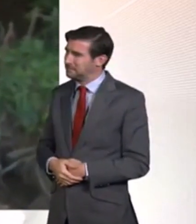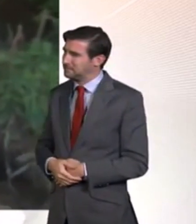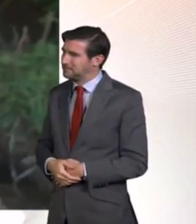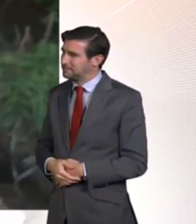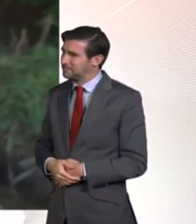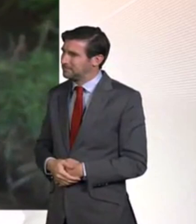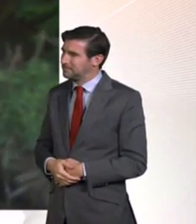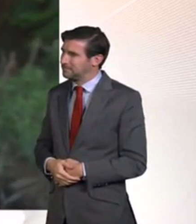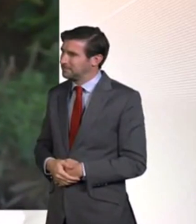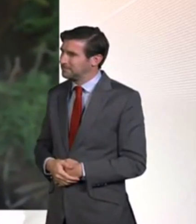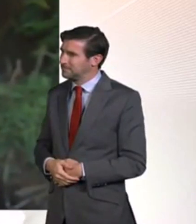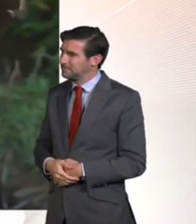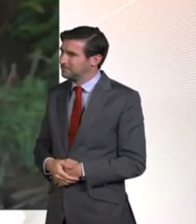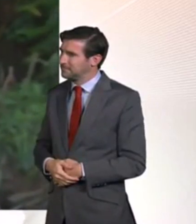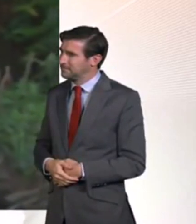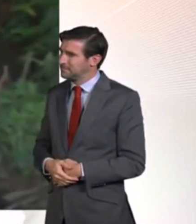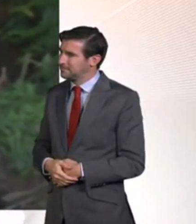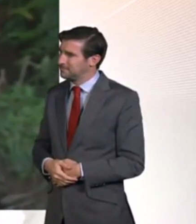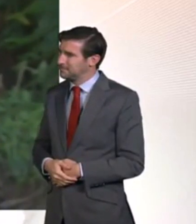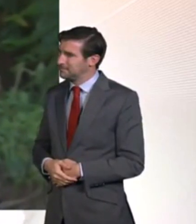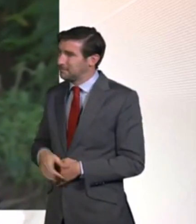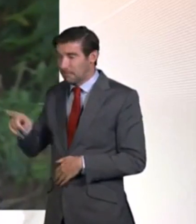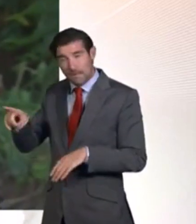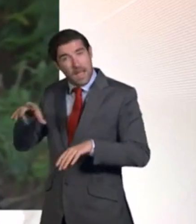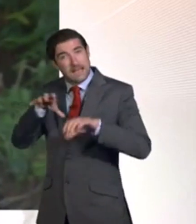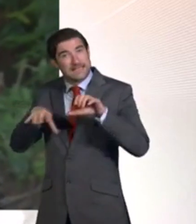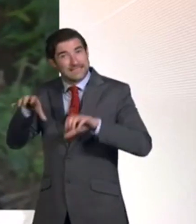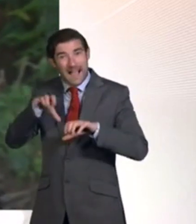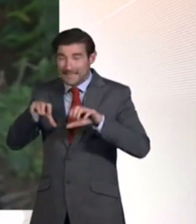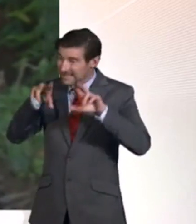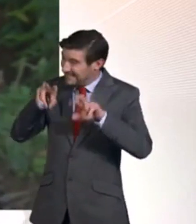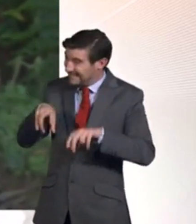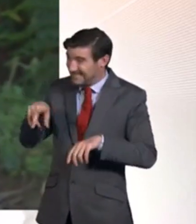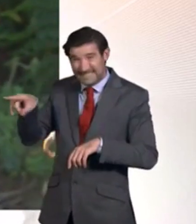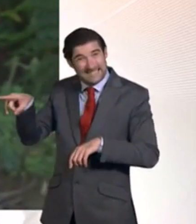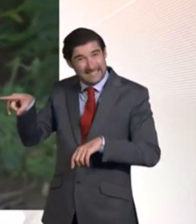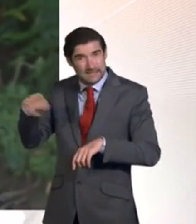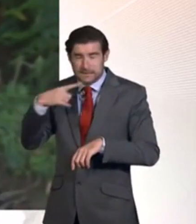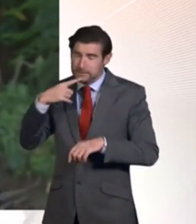calling a census of Wales and Manx Shearwater birds as so important.